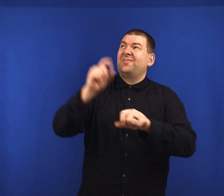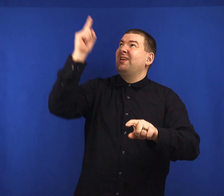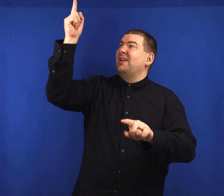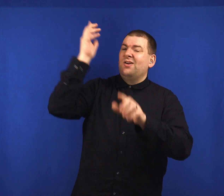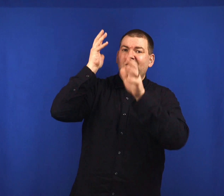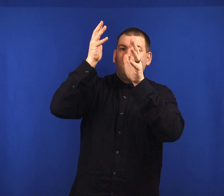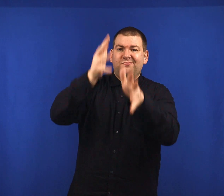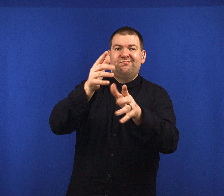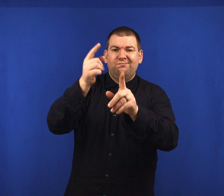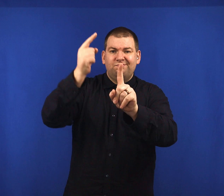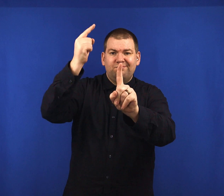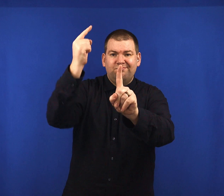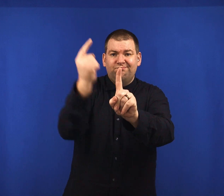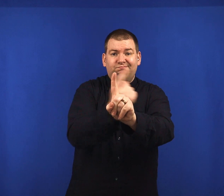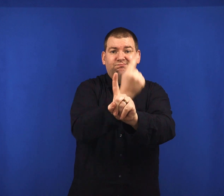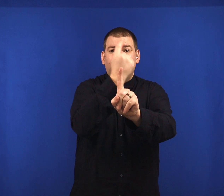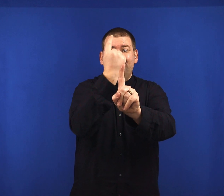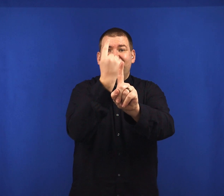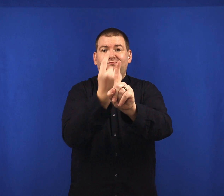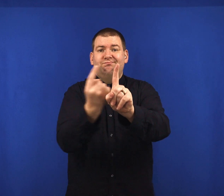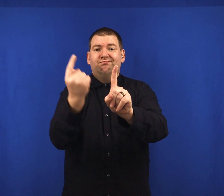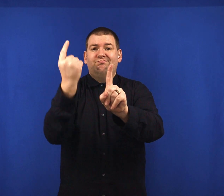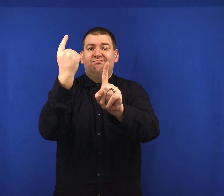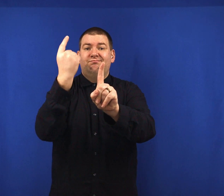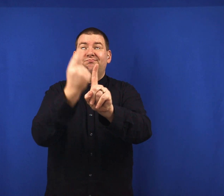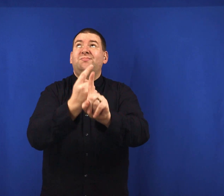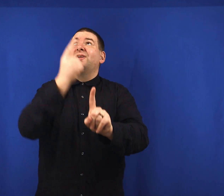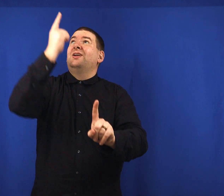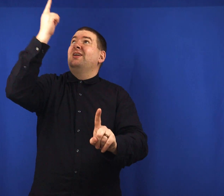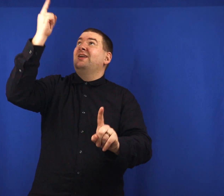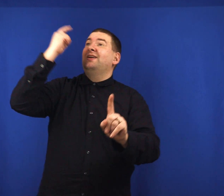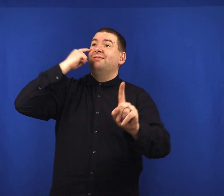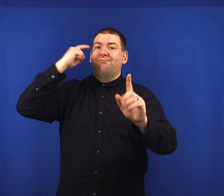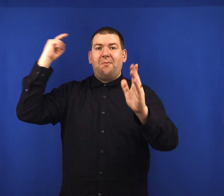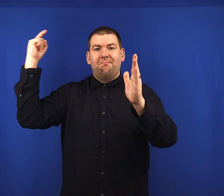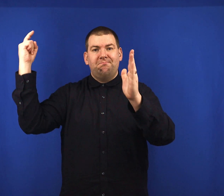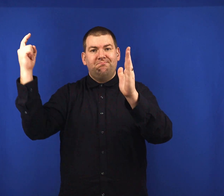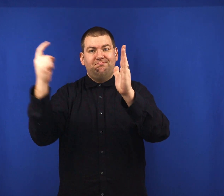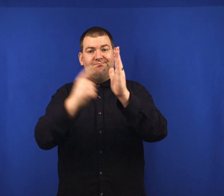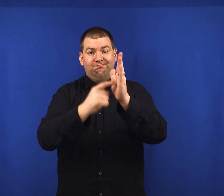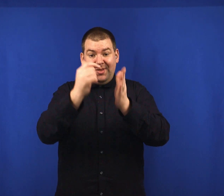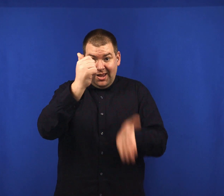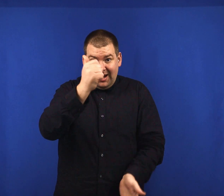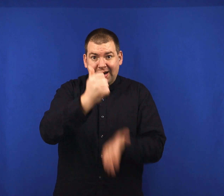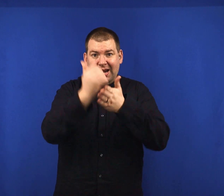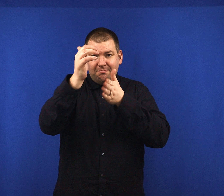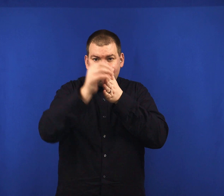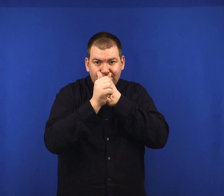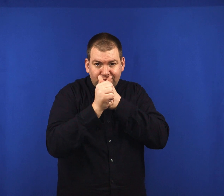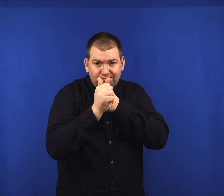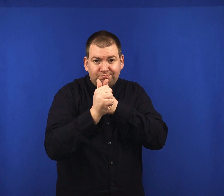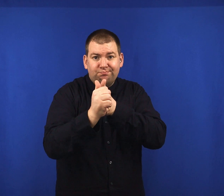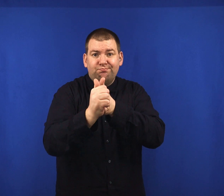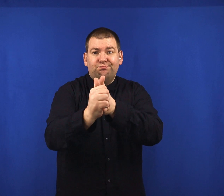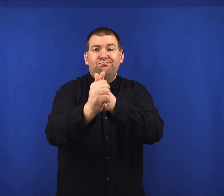won't just get you by. He'll see you through.